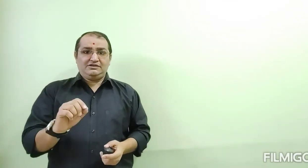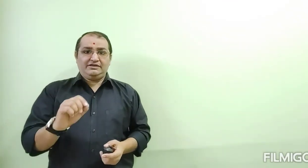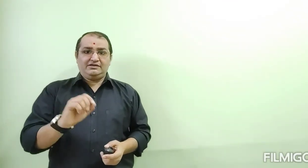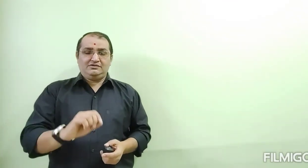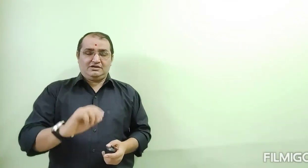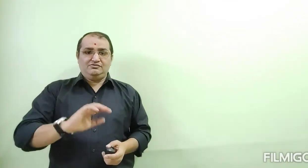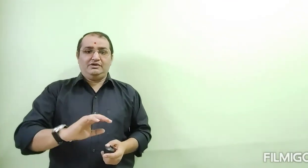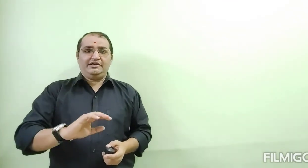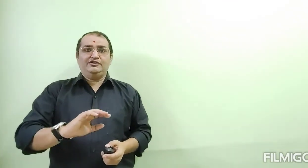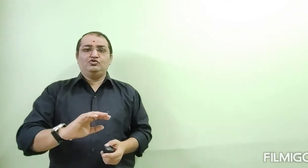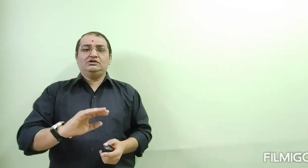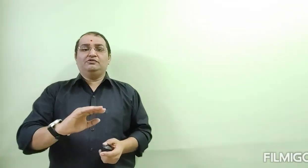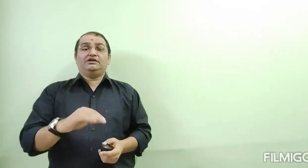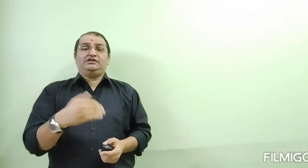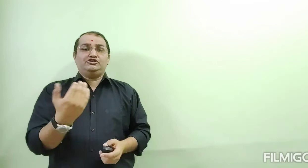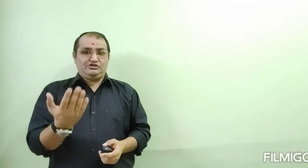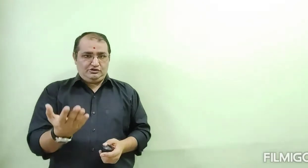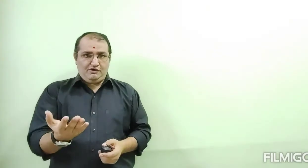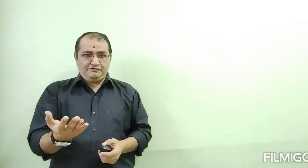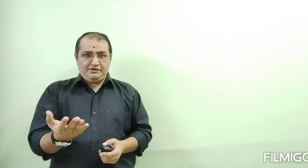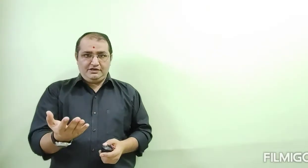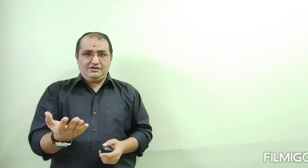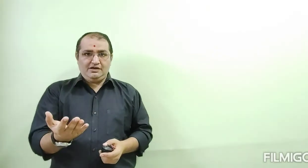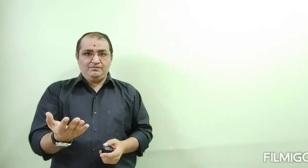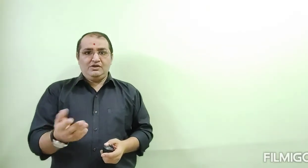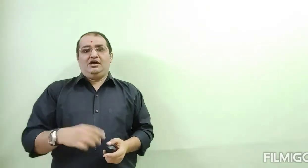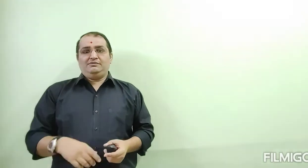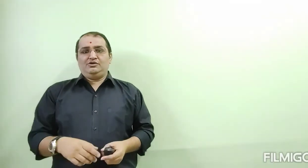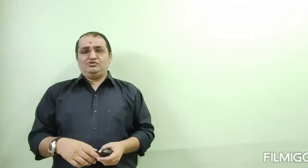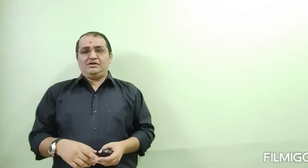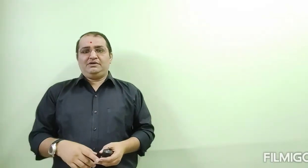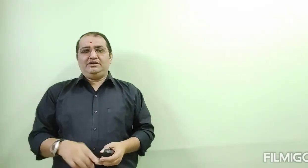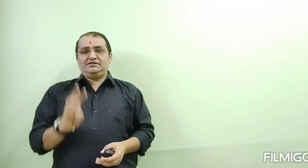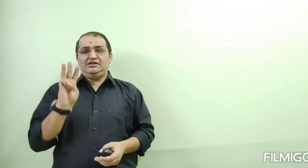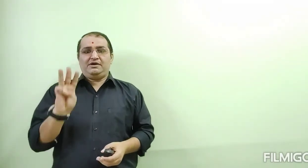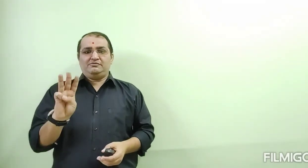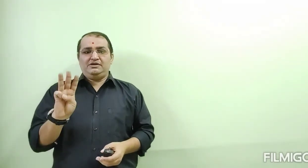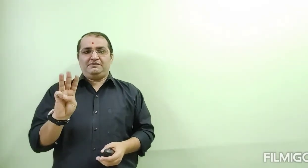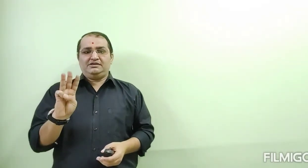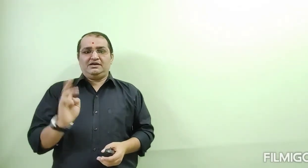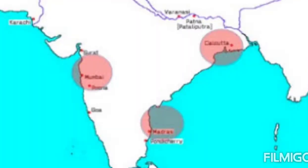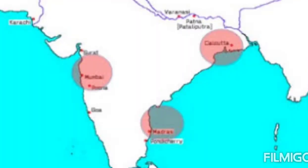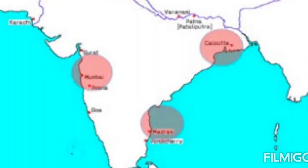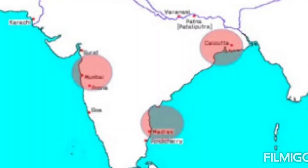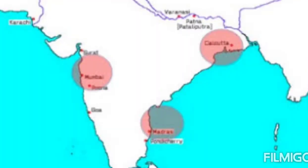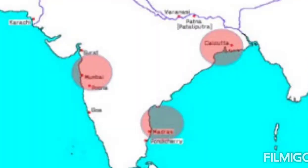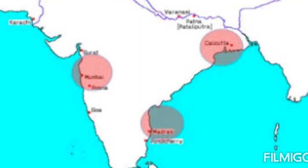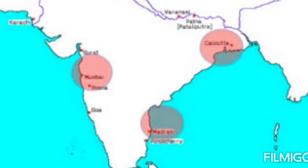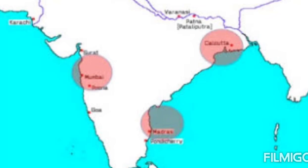converted into Governor General of India. Now, India divided three parts. Three parts, you can see.